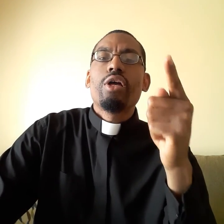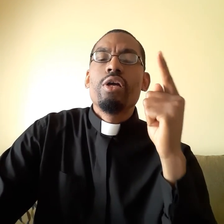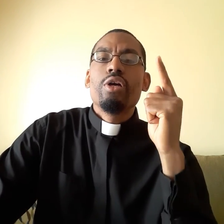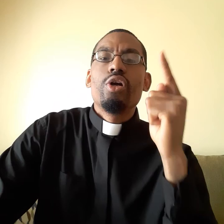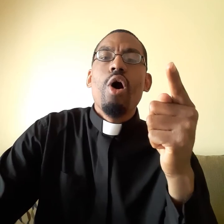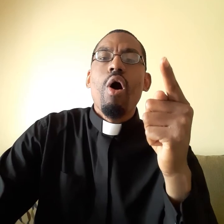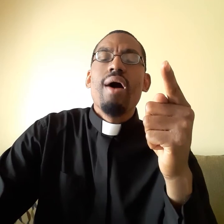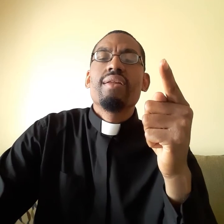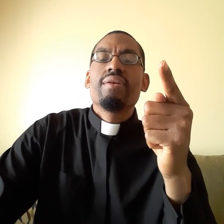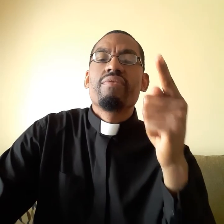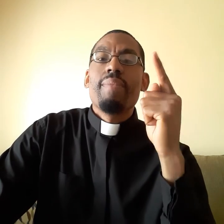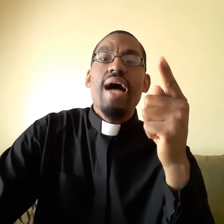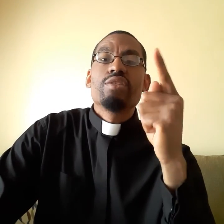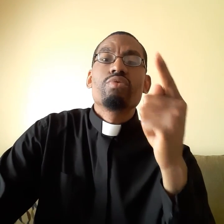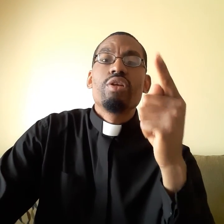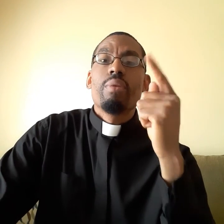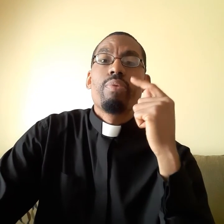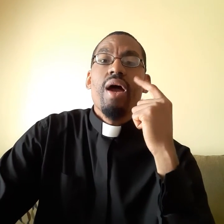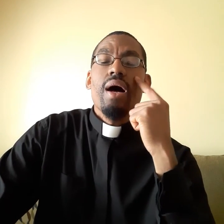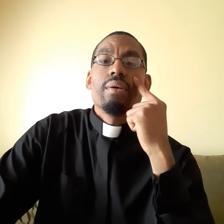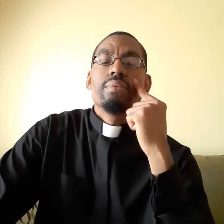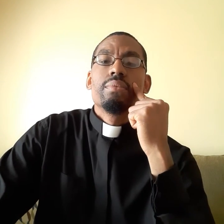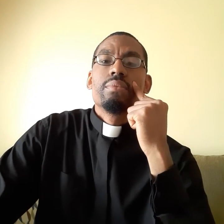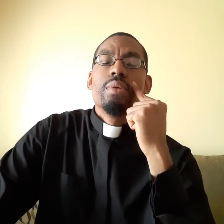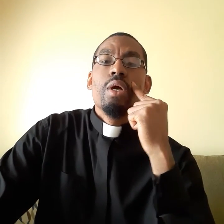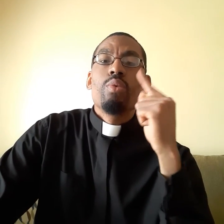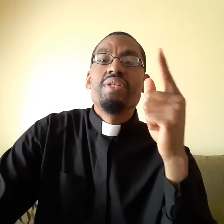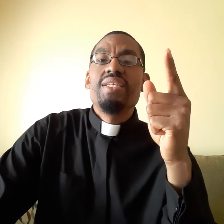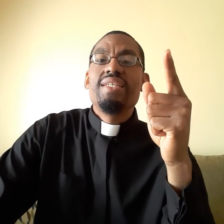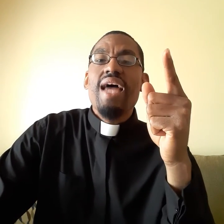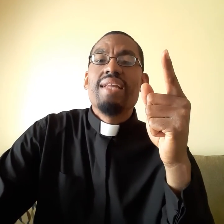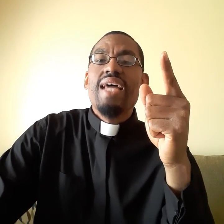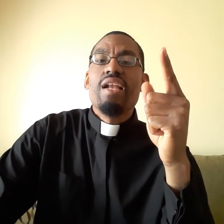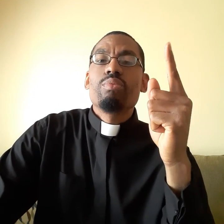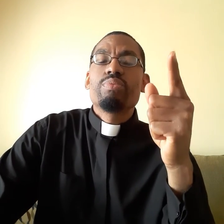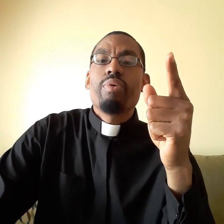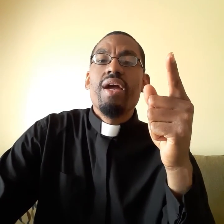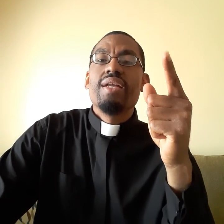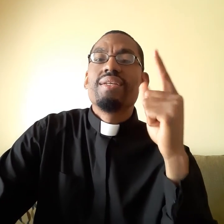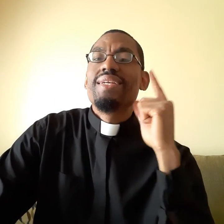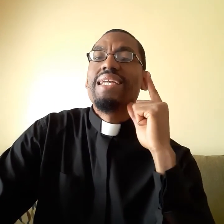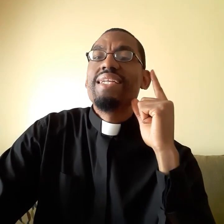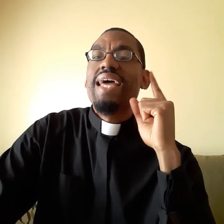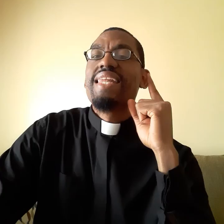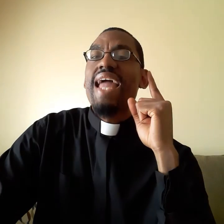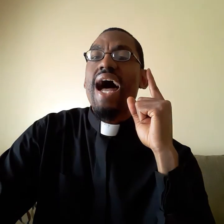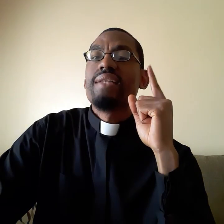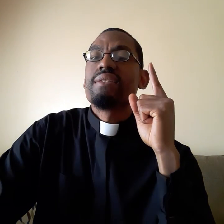God from answering your prayer. We see that Daniel was praying couldn't get the answer.